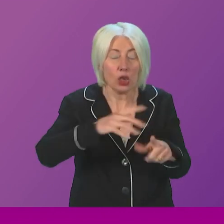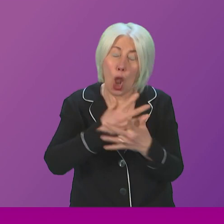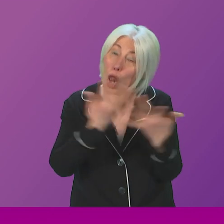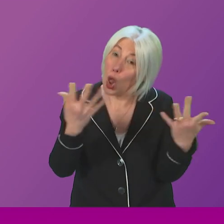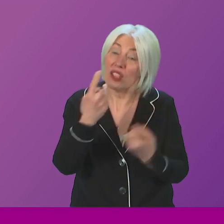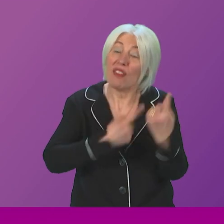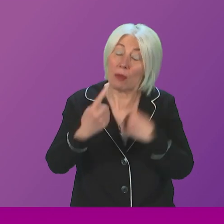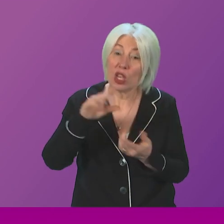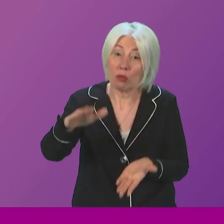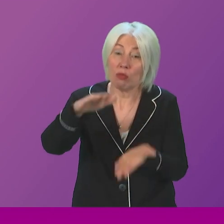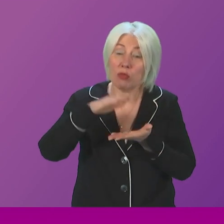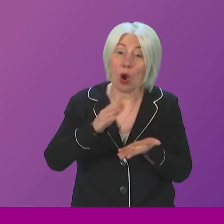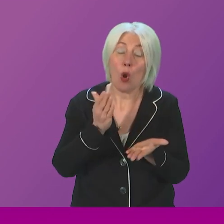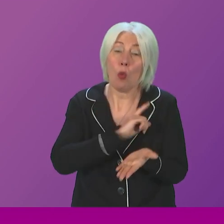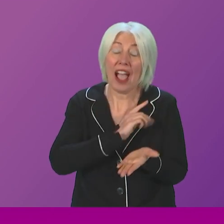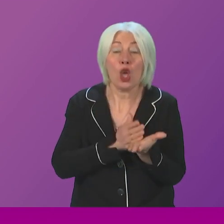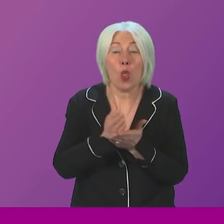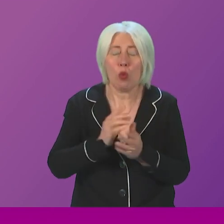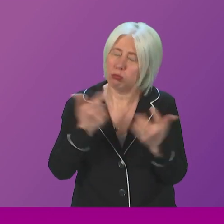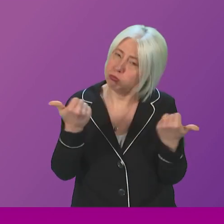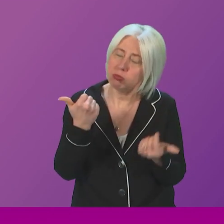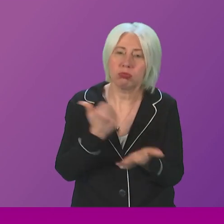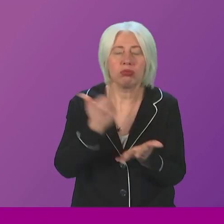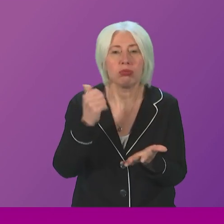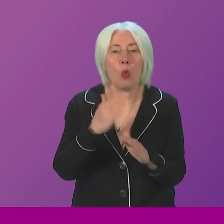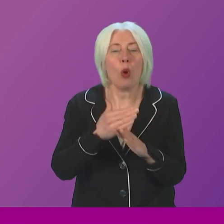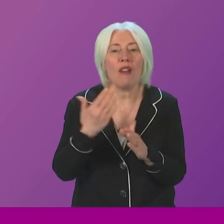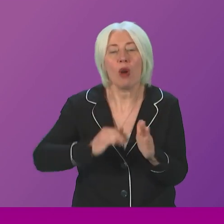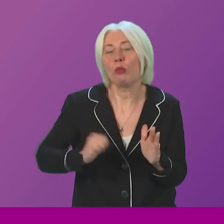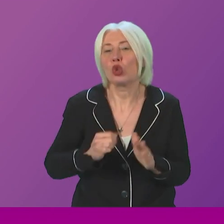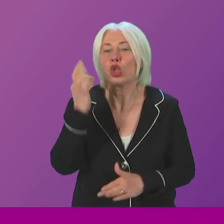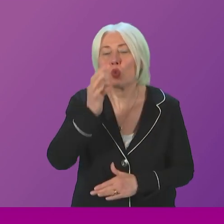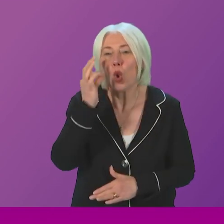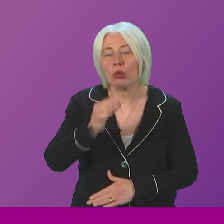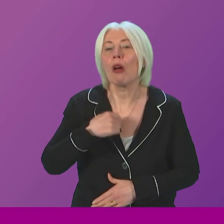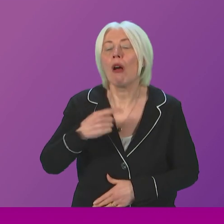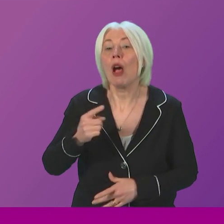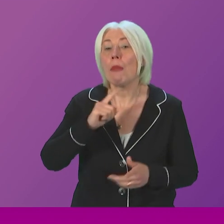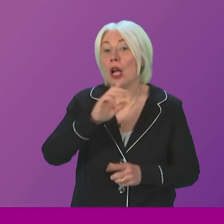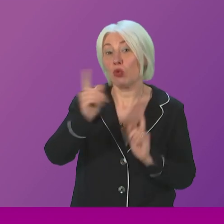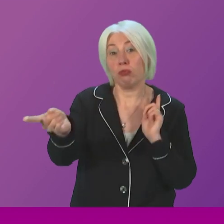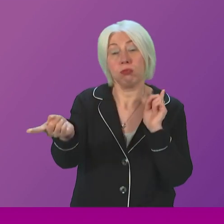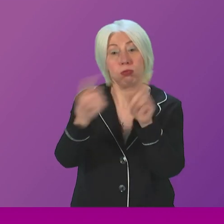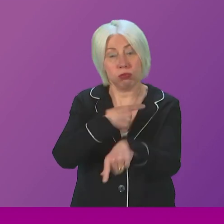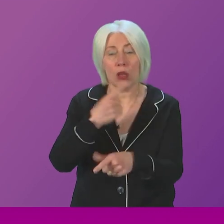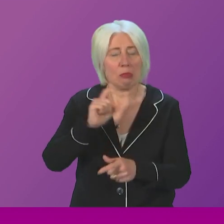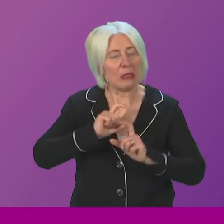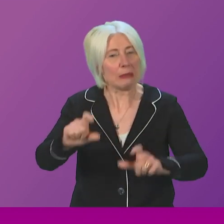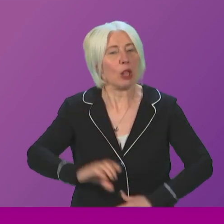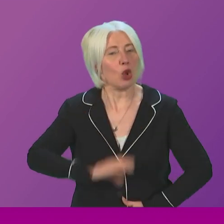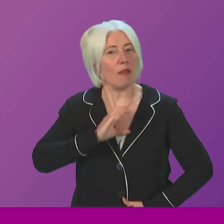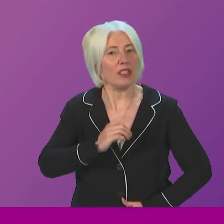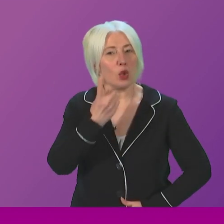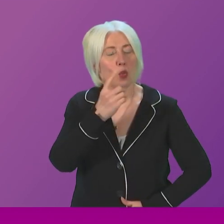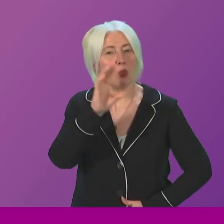that excellent extensive work that Scottish Water has done. But to answer Ms Villalba's question directly, we are still confident that 1,000